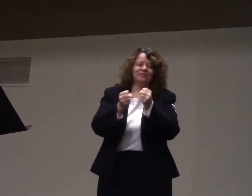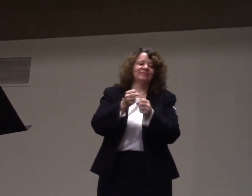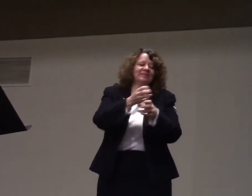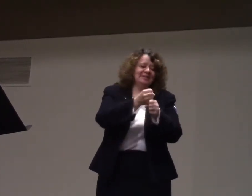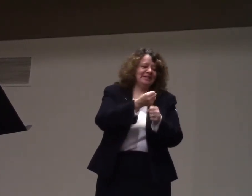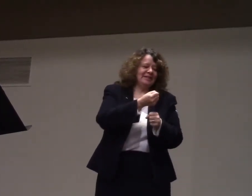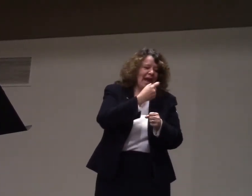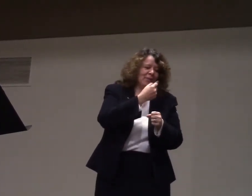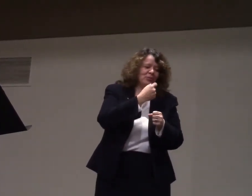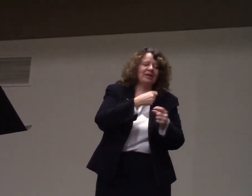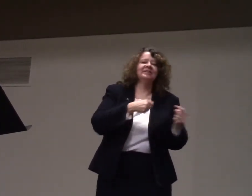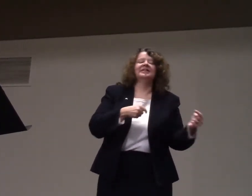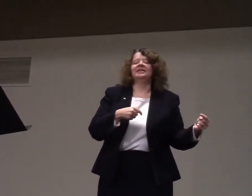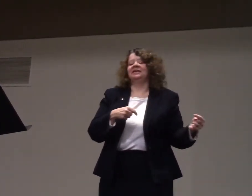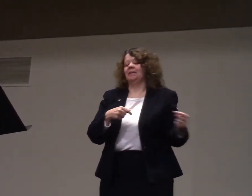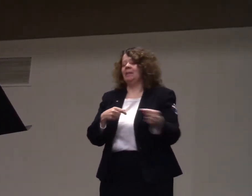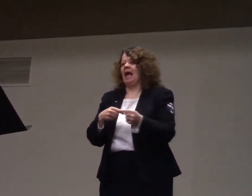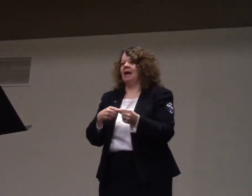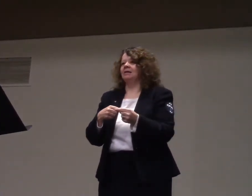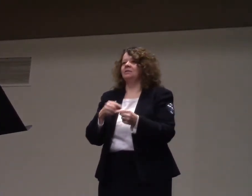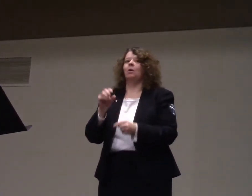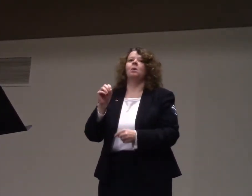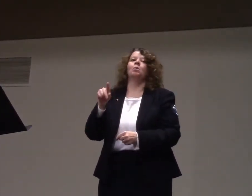drove over there. Got the medicine, came back.